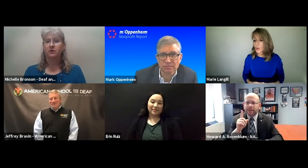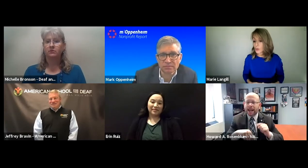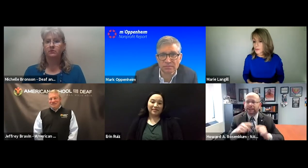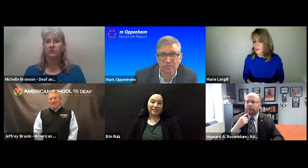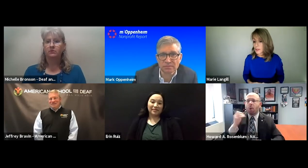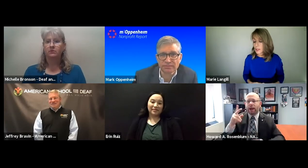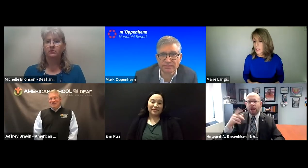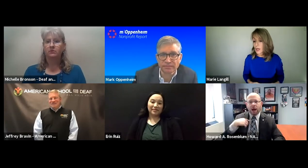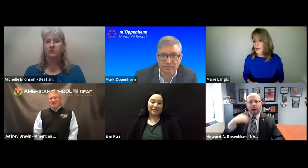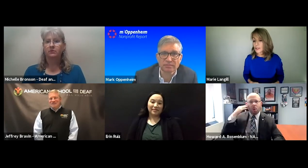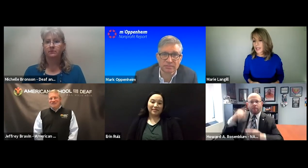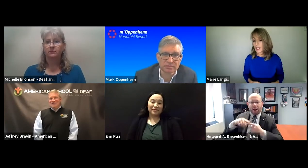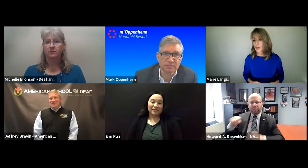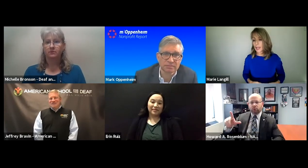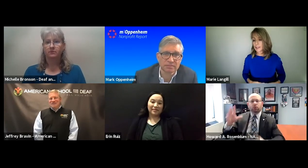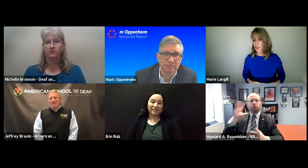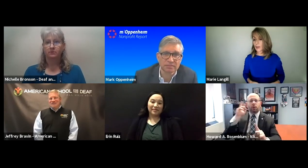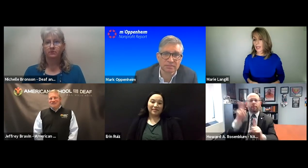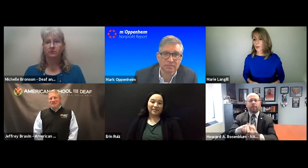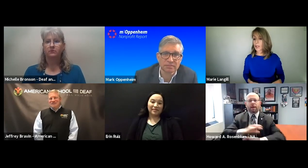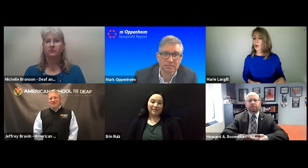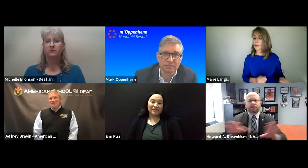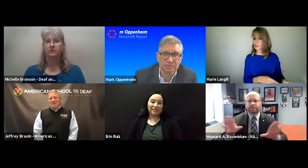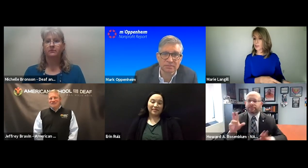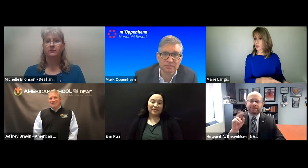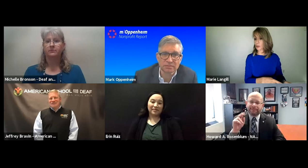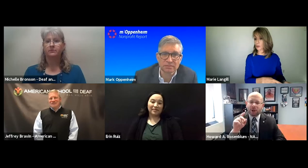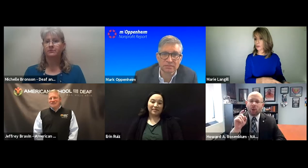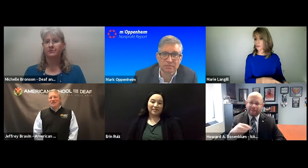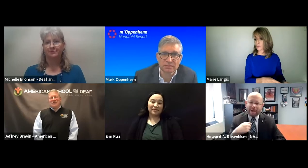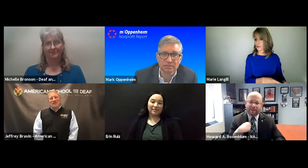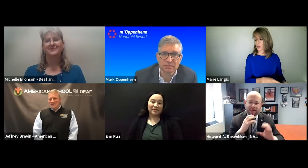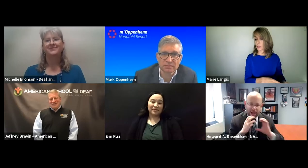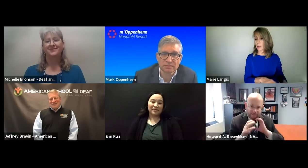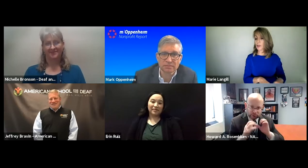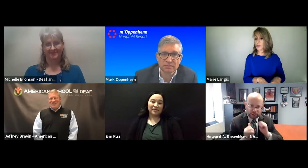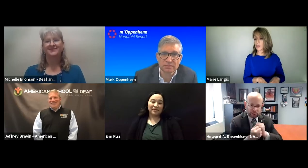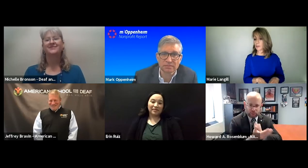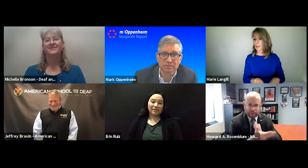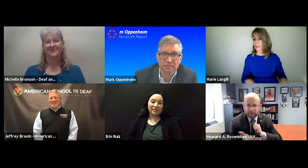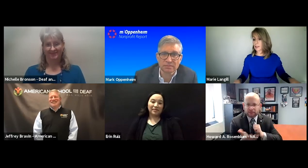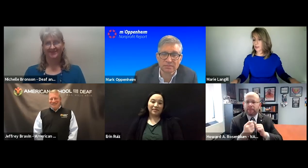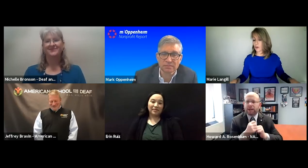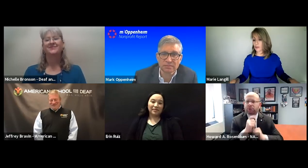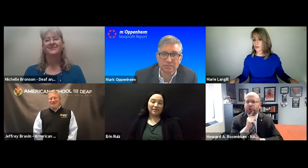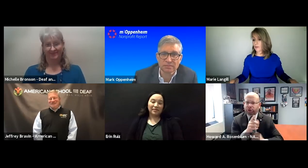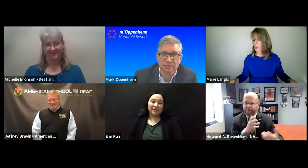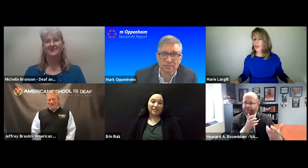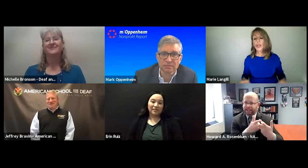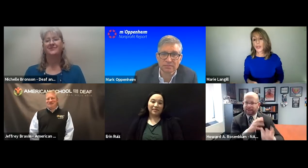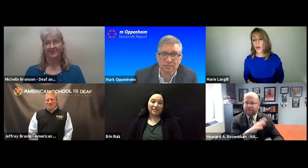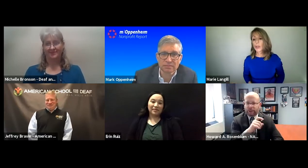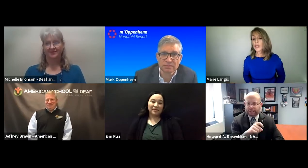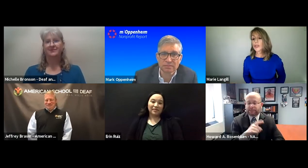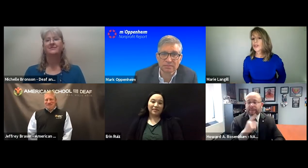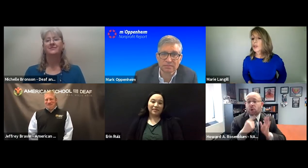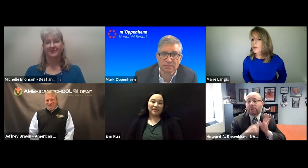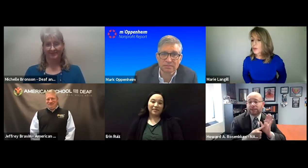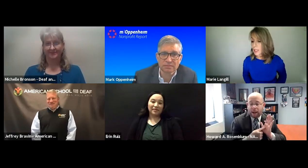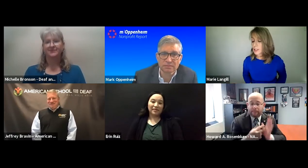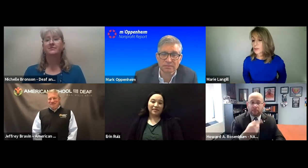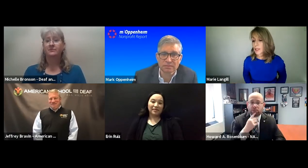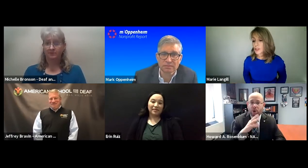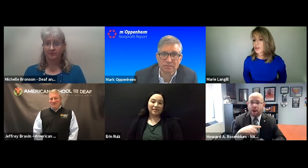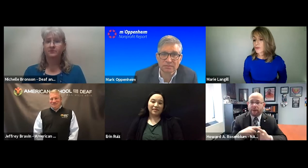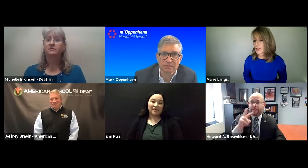tools. Understanding we can't say, okay, well, I know what this particular cool tool and I'm going use that blanketly across for everyone. No, you need to